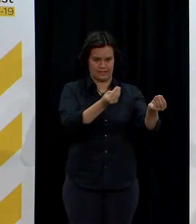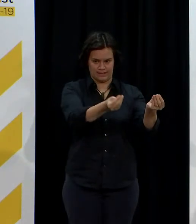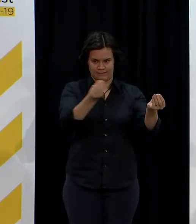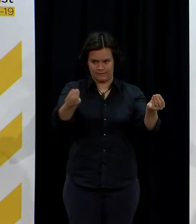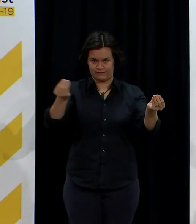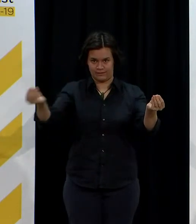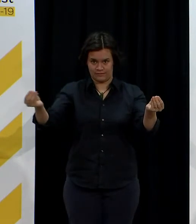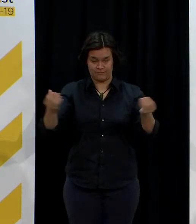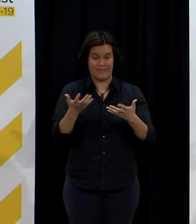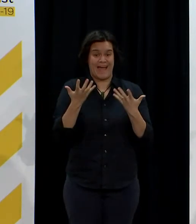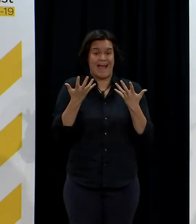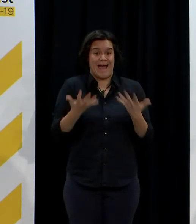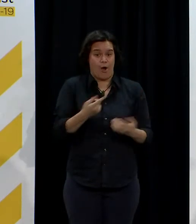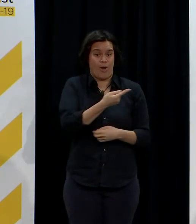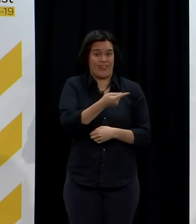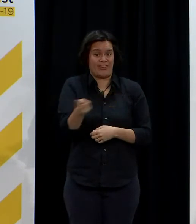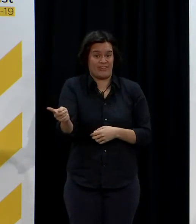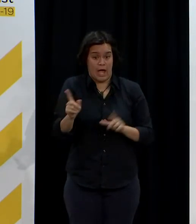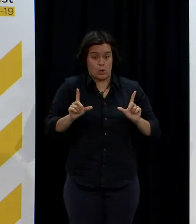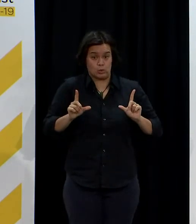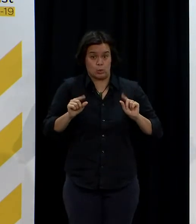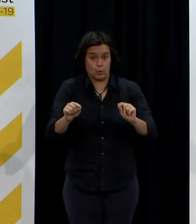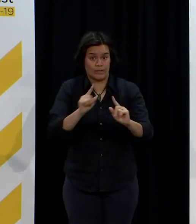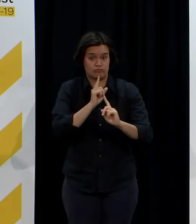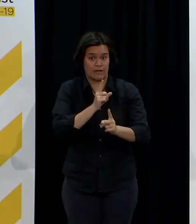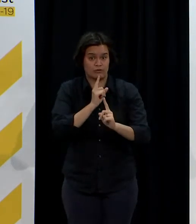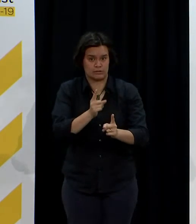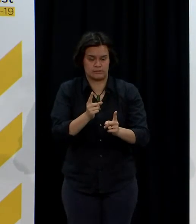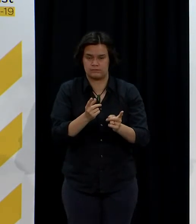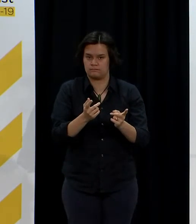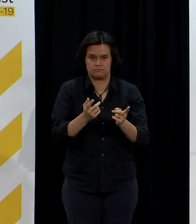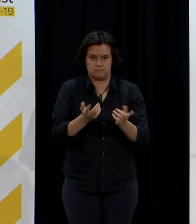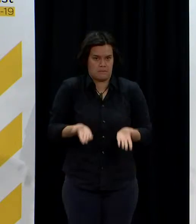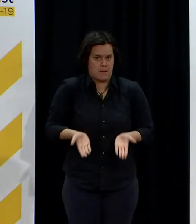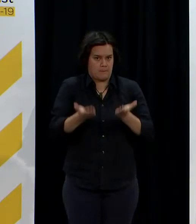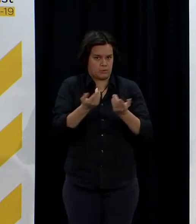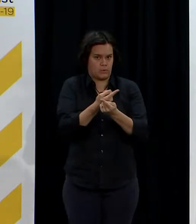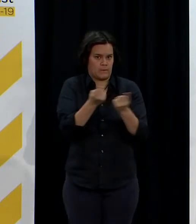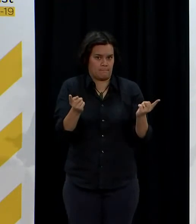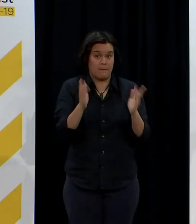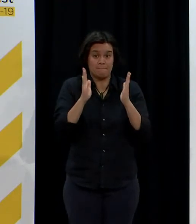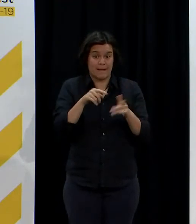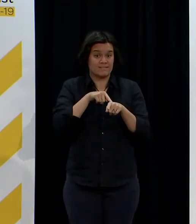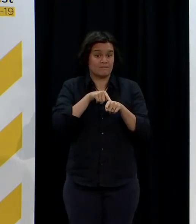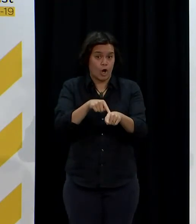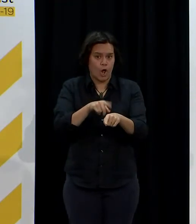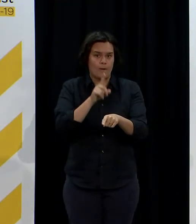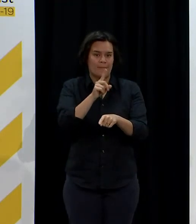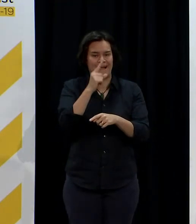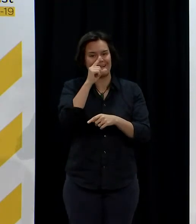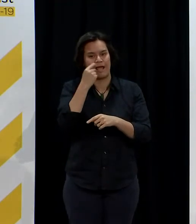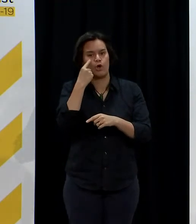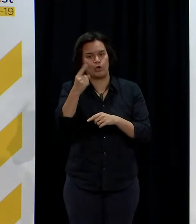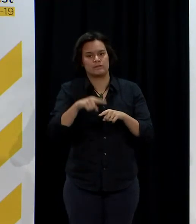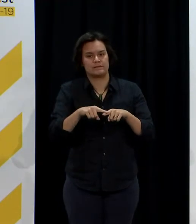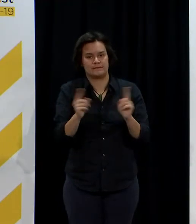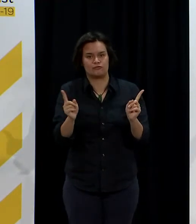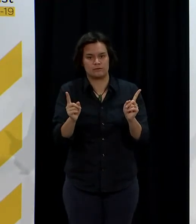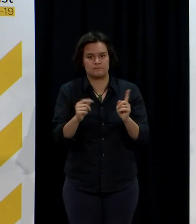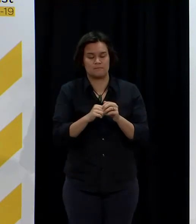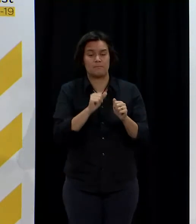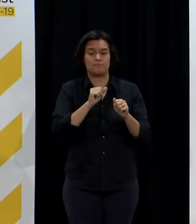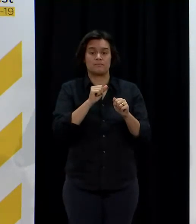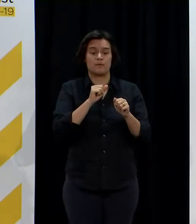the way that is applied locally is up to the individual DHBs, as long as they have absolute rigorous measures in place to reduce any risk.